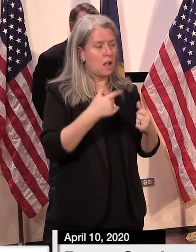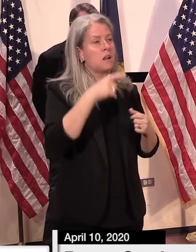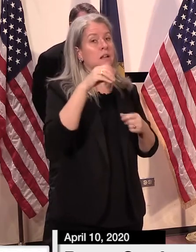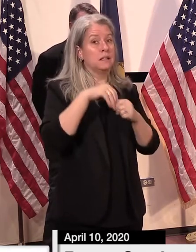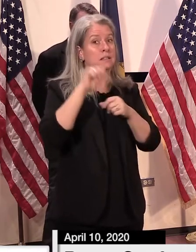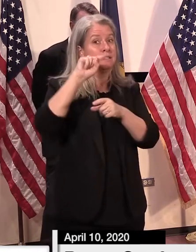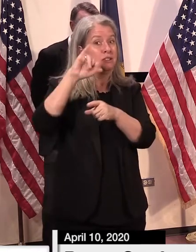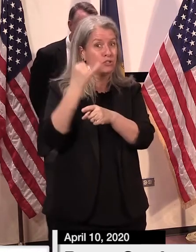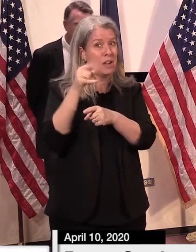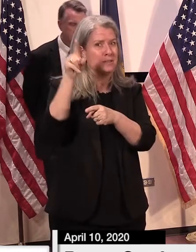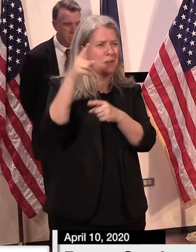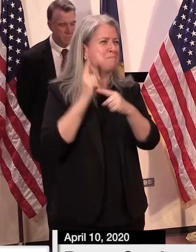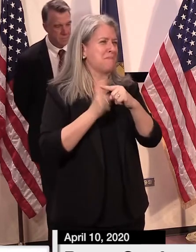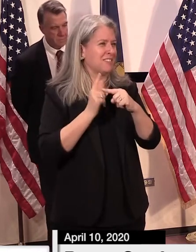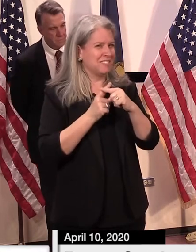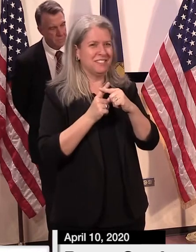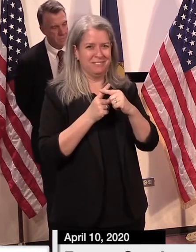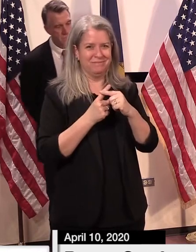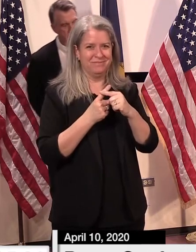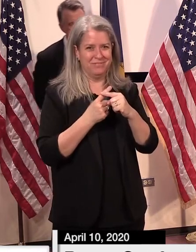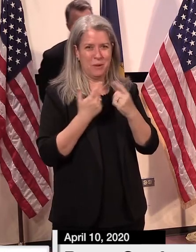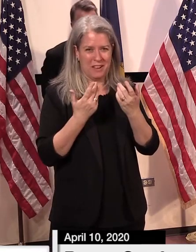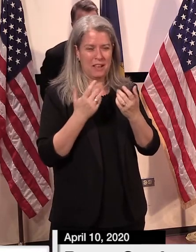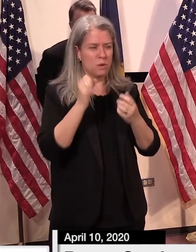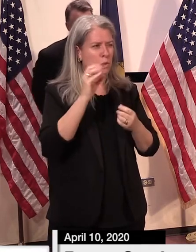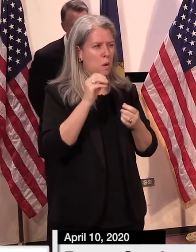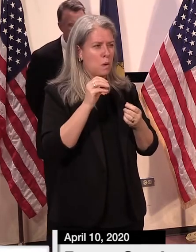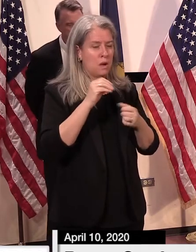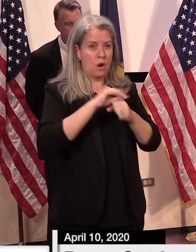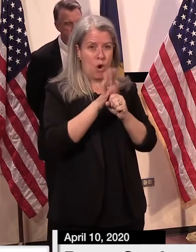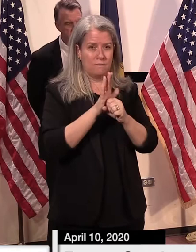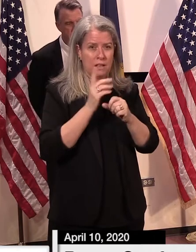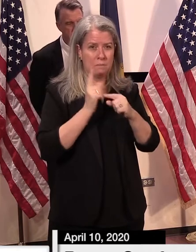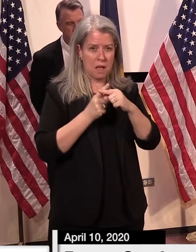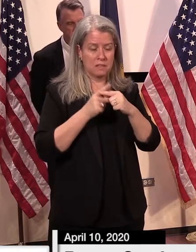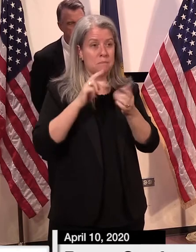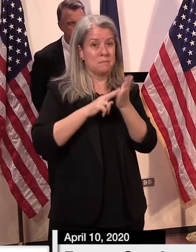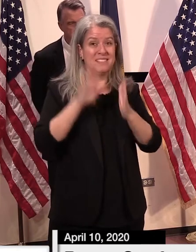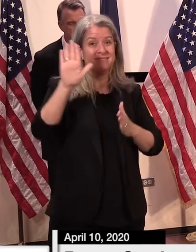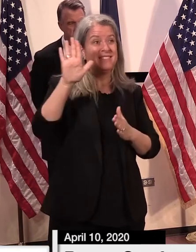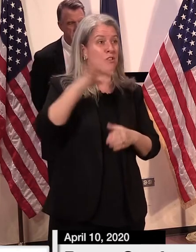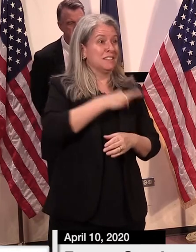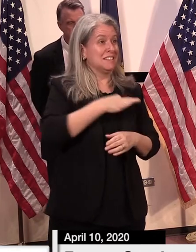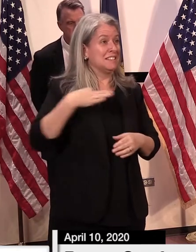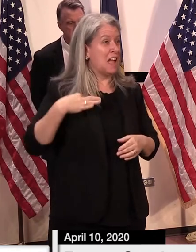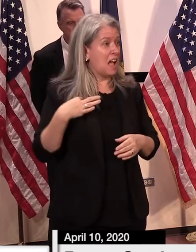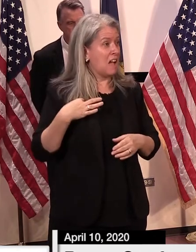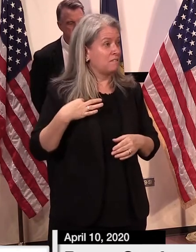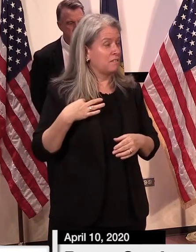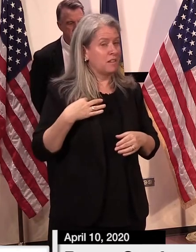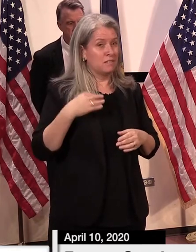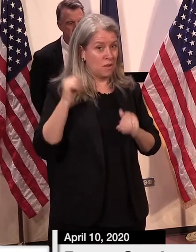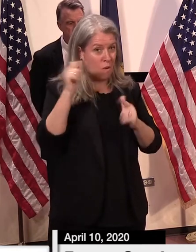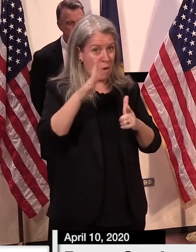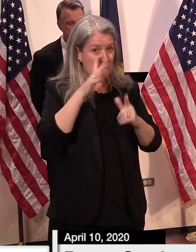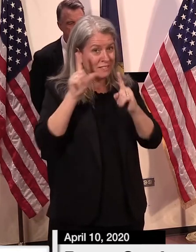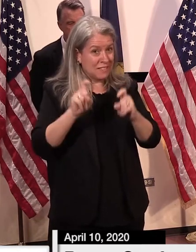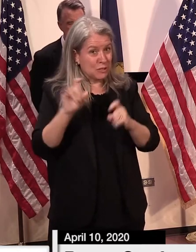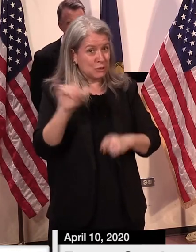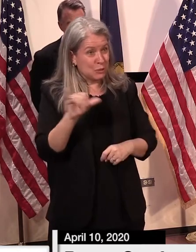Johnsbury facility, does that mean that now all staff there facility-wide will be tested?